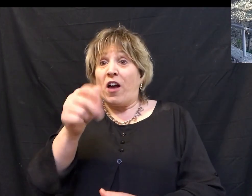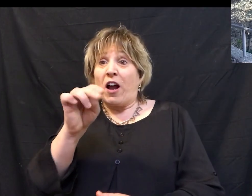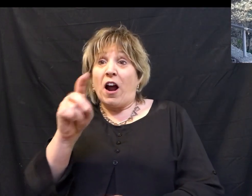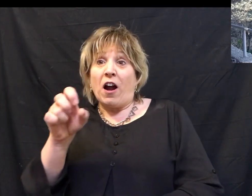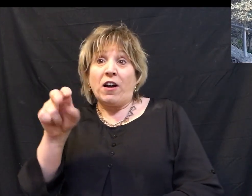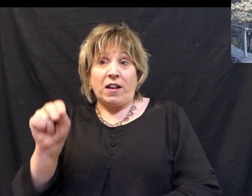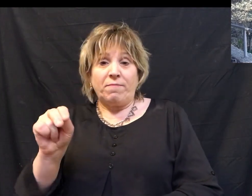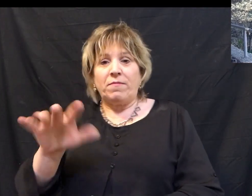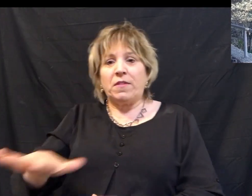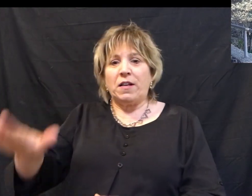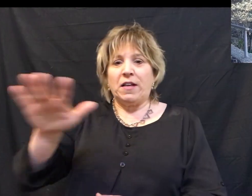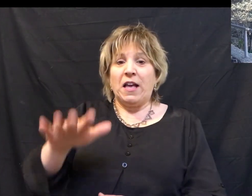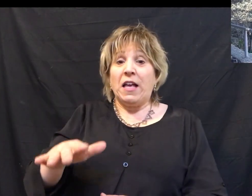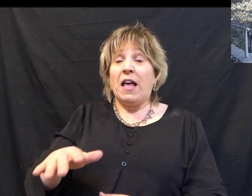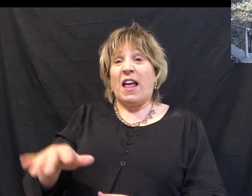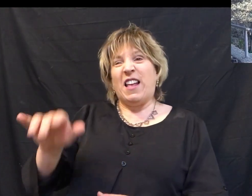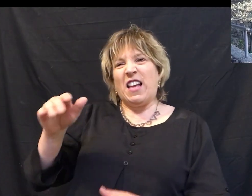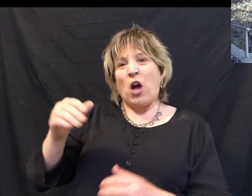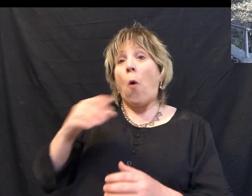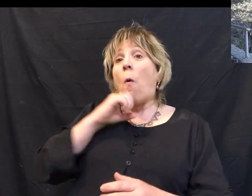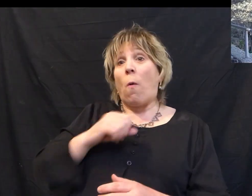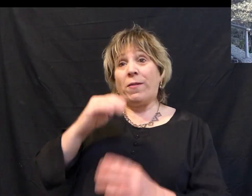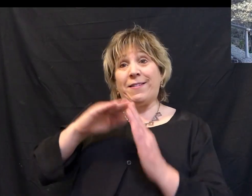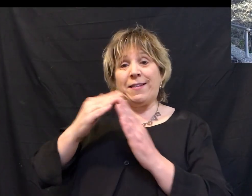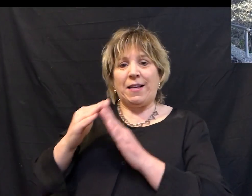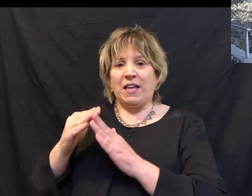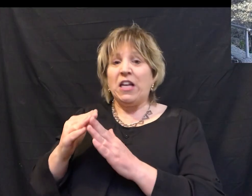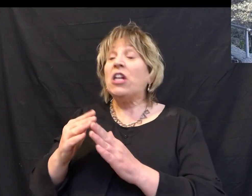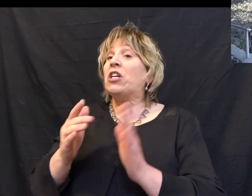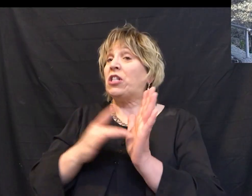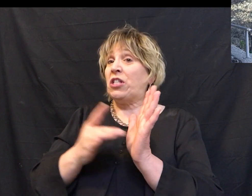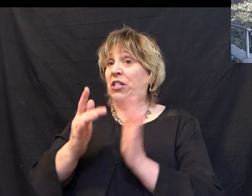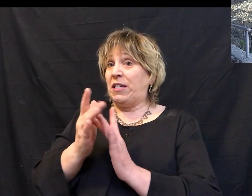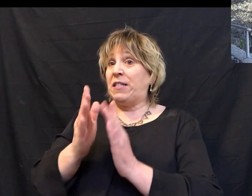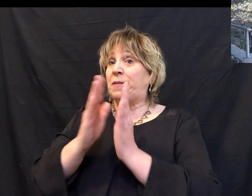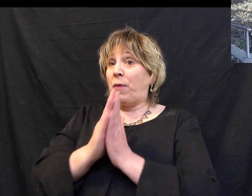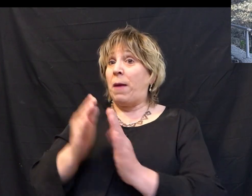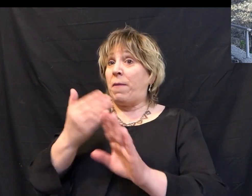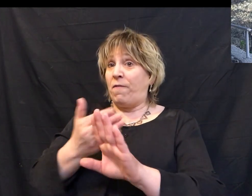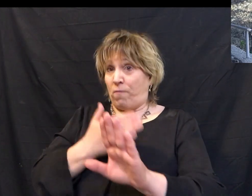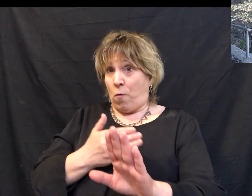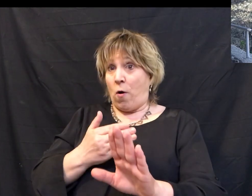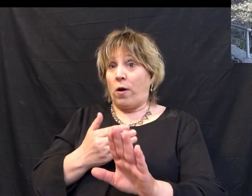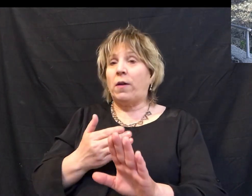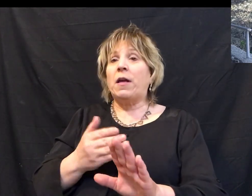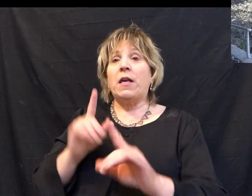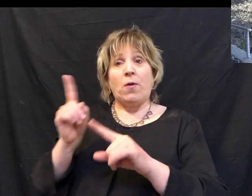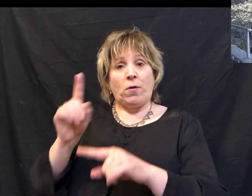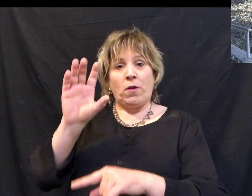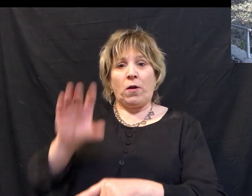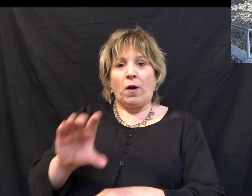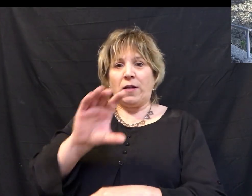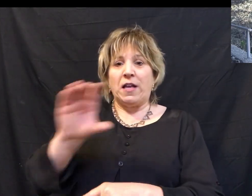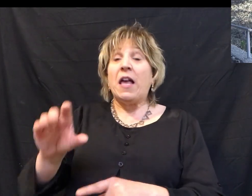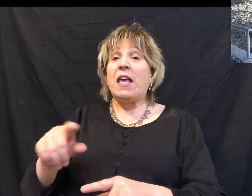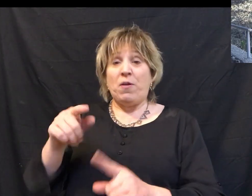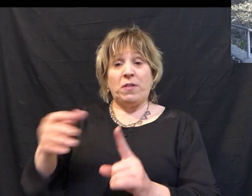right across from the old city. It's in this garden that Jesus prayed the night before he went to the cross. This is where he was